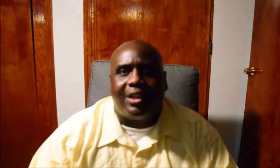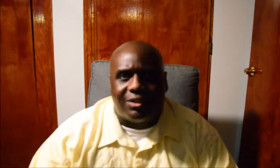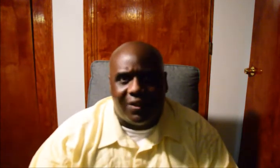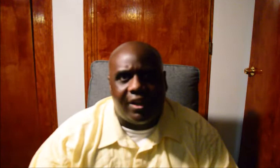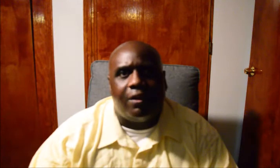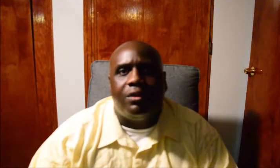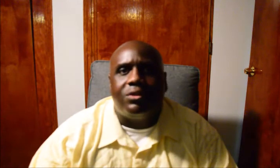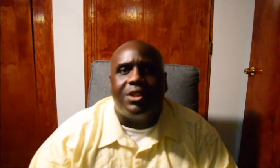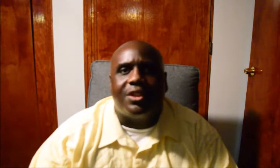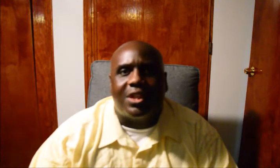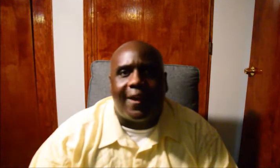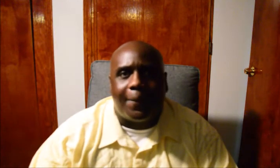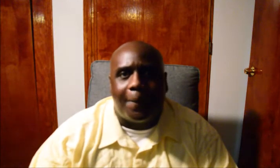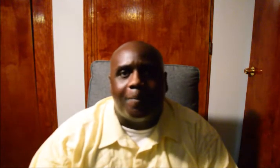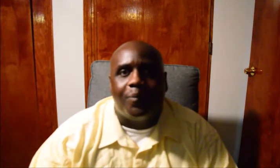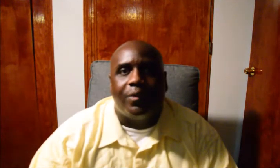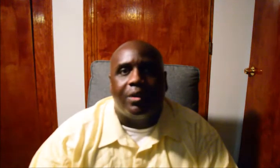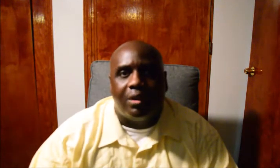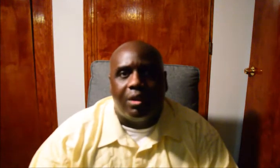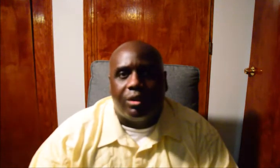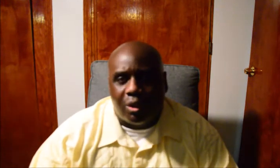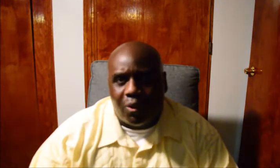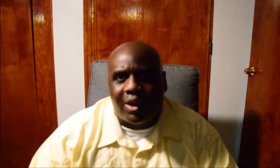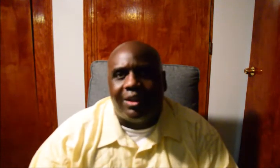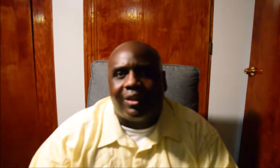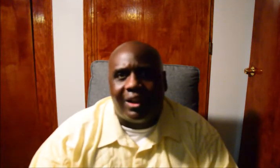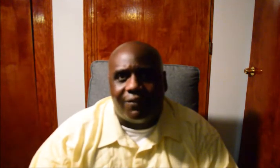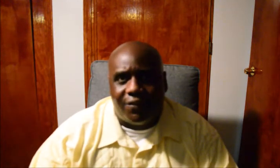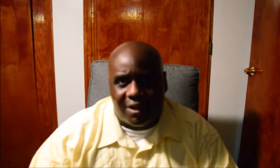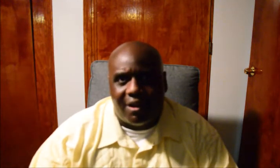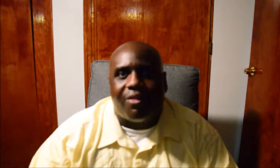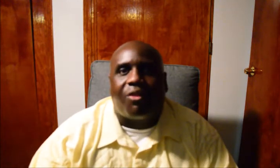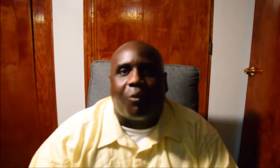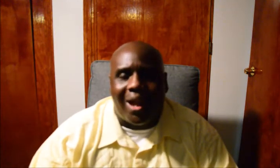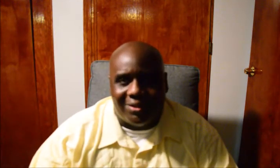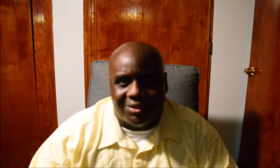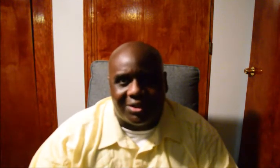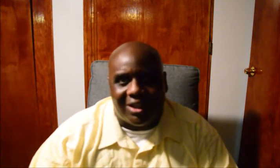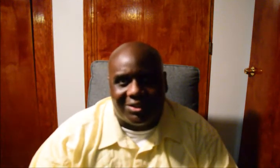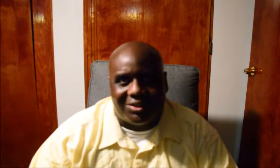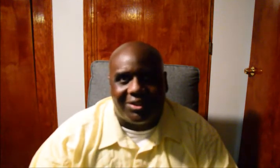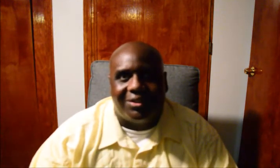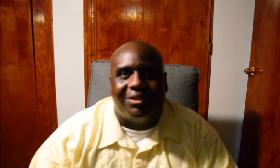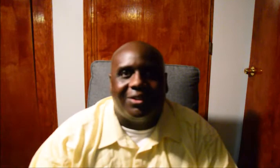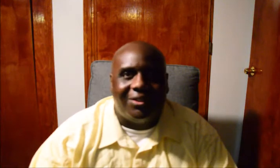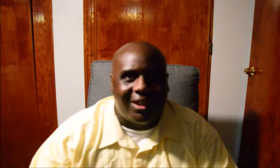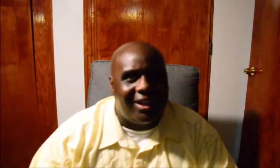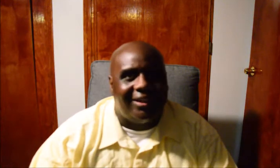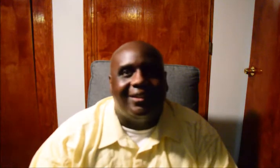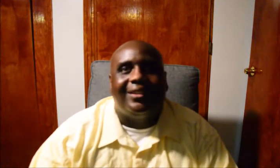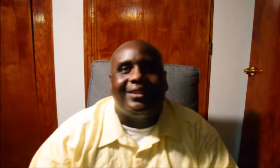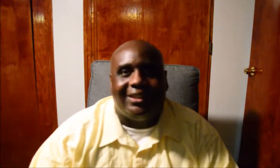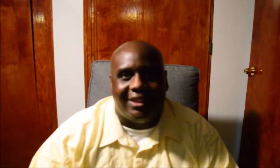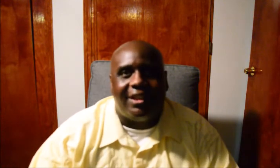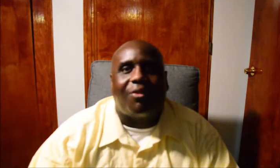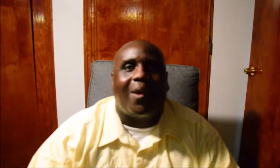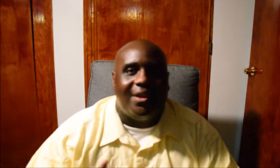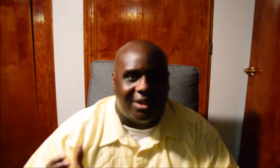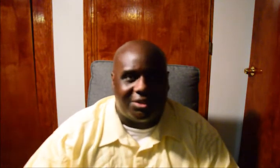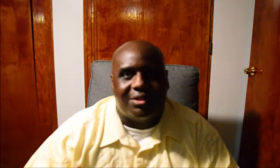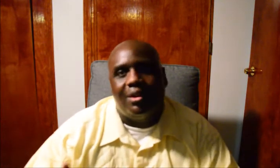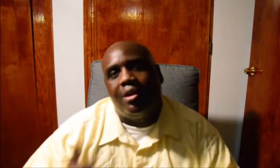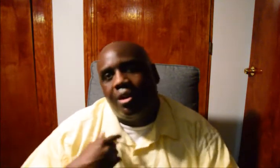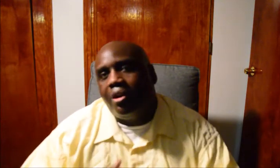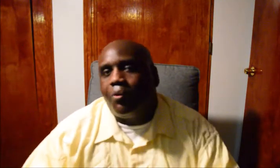today's video, and you see the title, Lori Lightfoot threatens us. Oh, yeah, she did